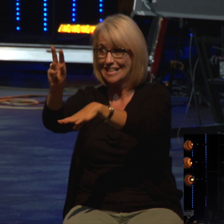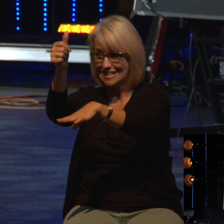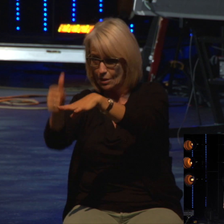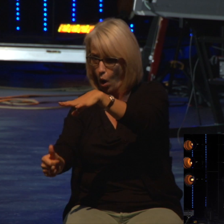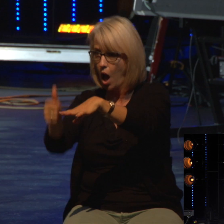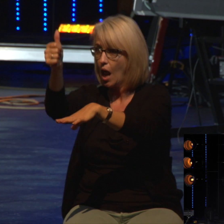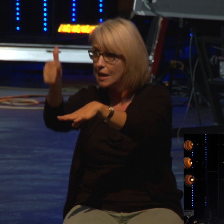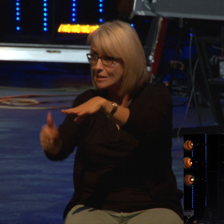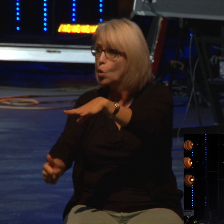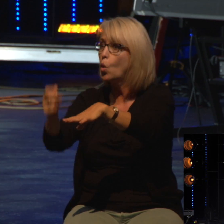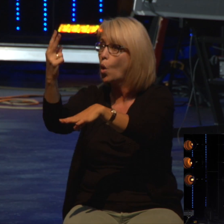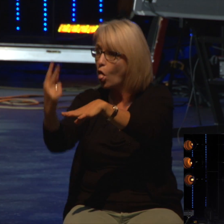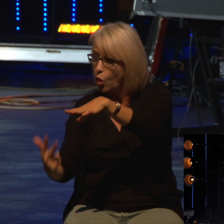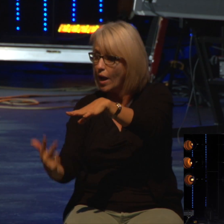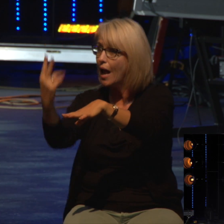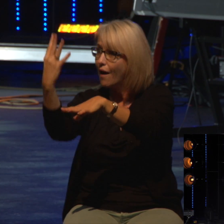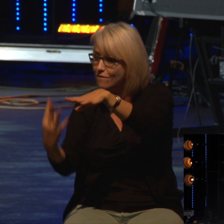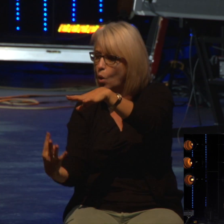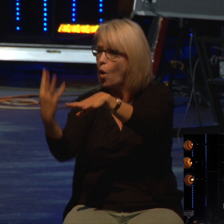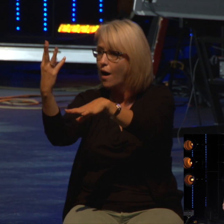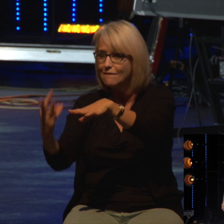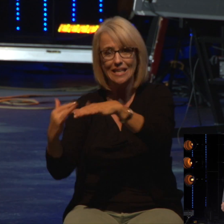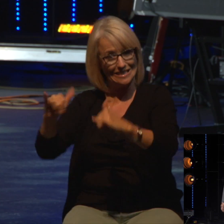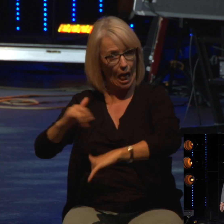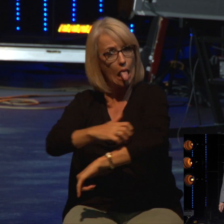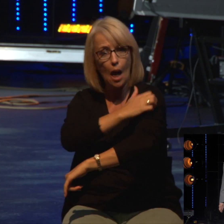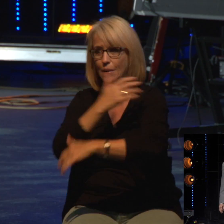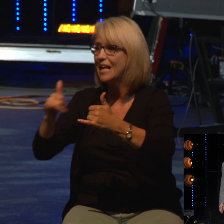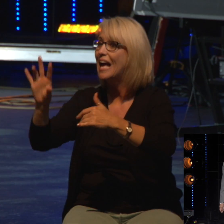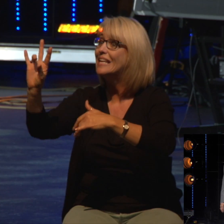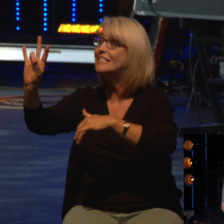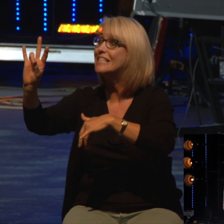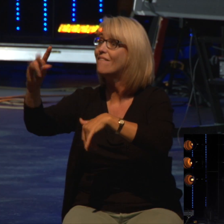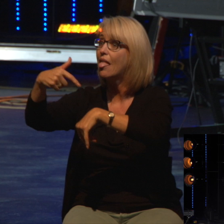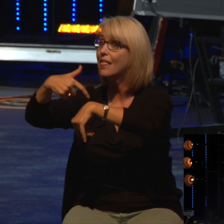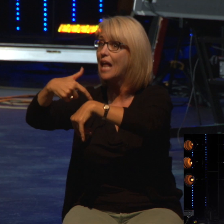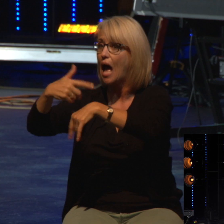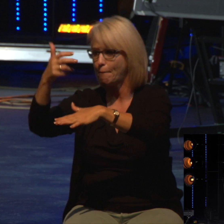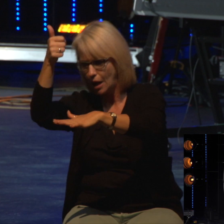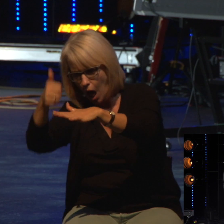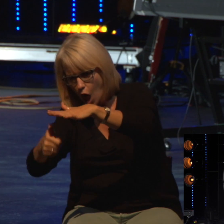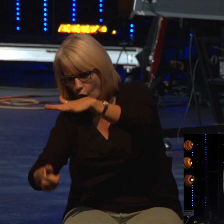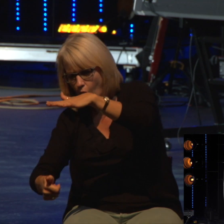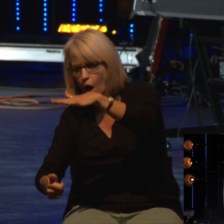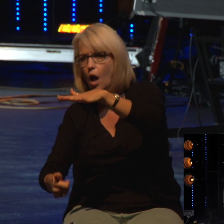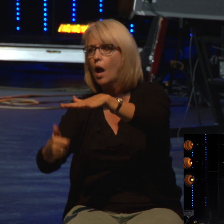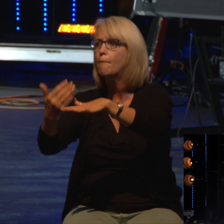and came up a leper six times. And on the seventh time, when he completed his obedience, he came up completely healed.